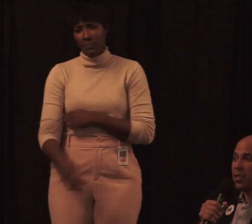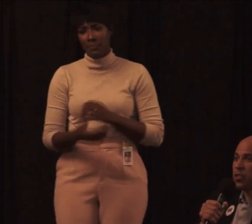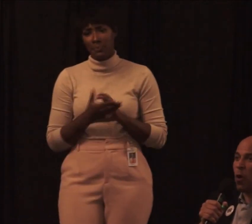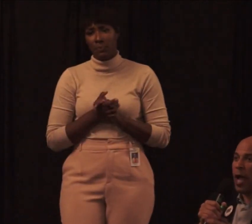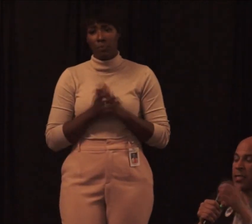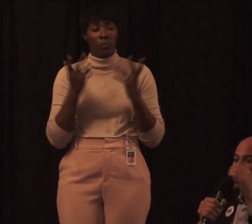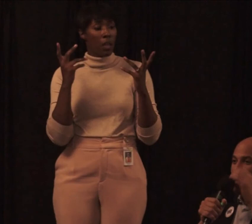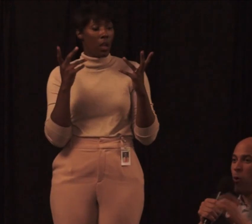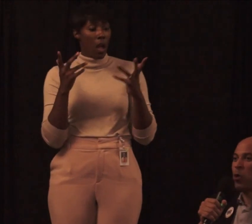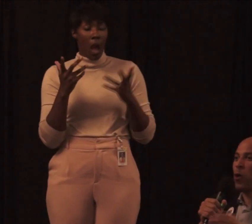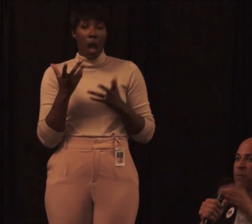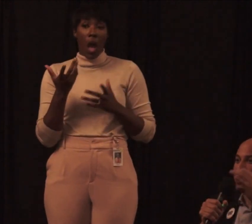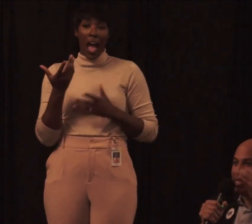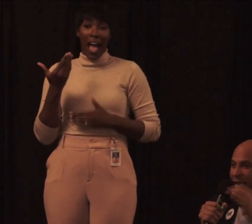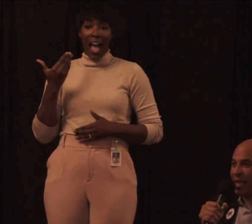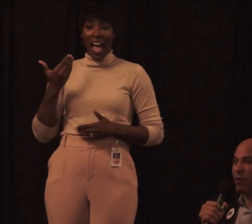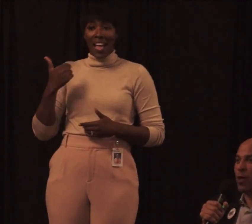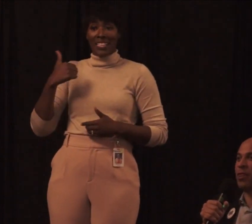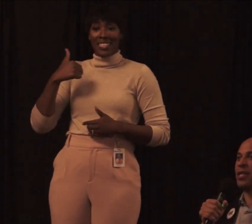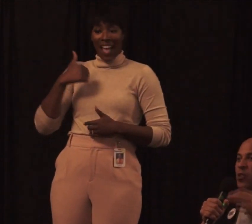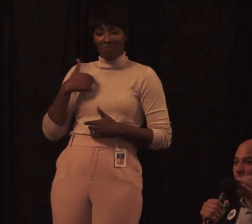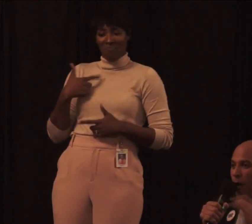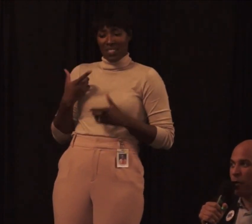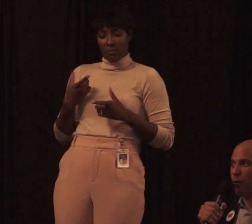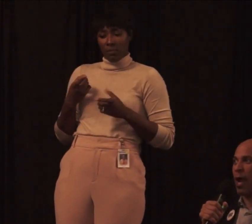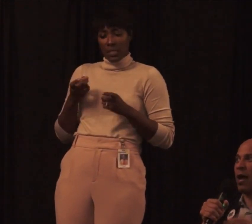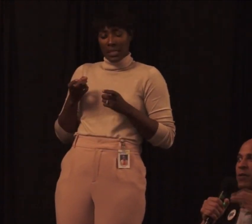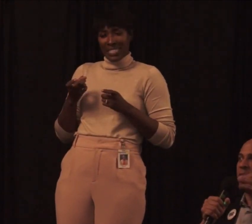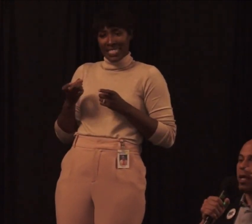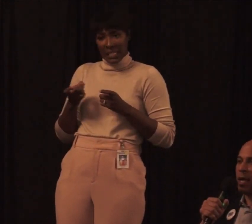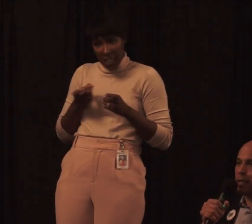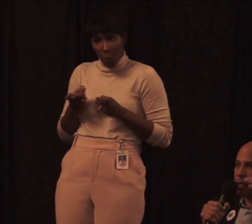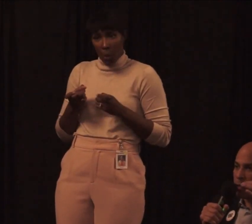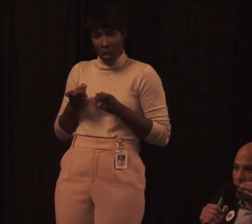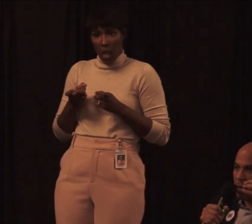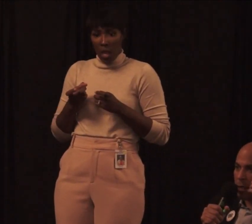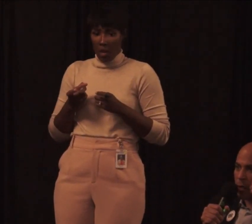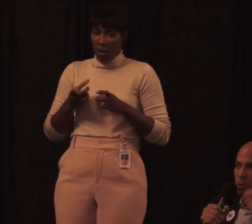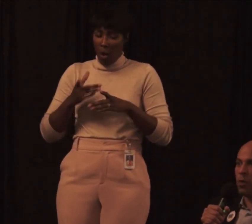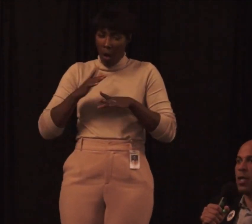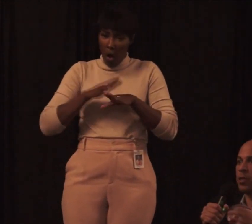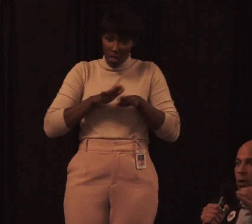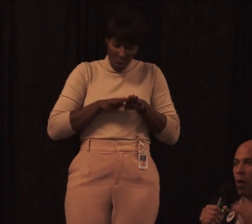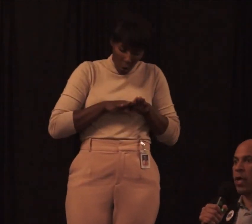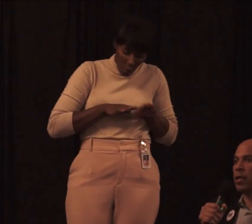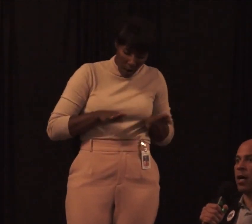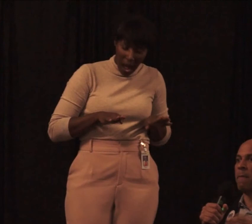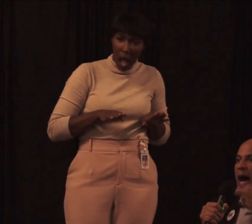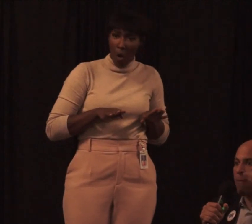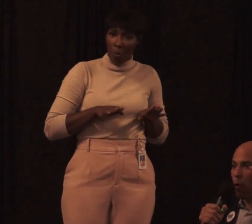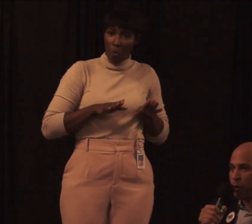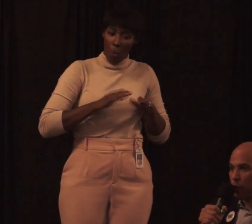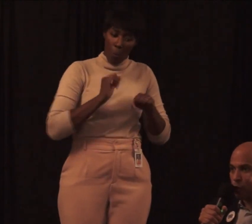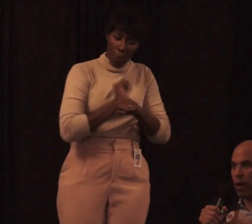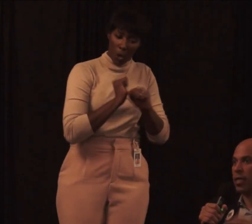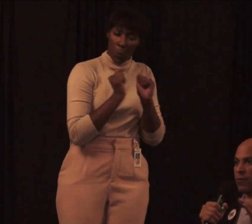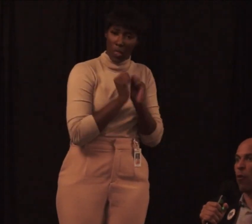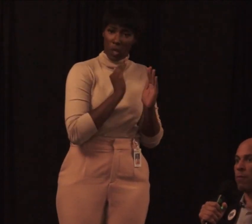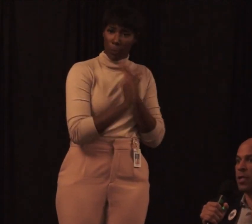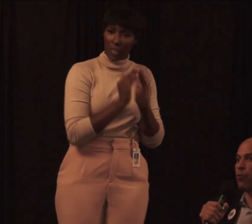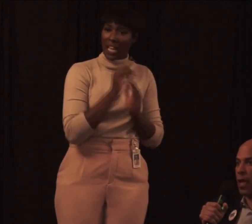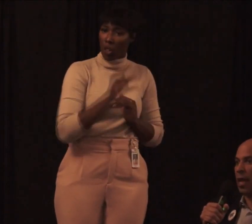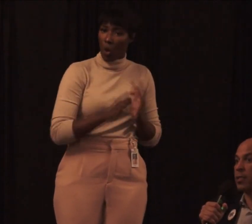And so as someone who has been dealing with this on the ground in communities that low-income, I'm going to